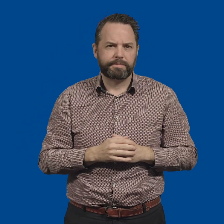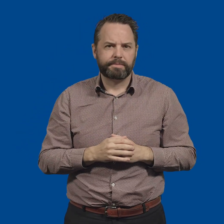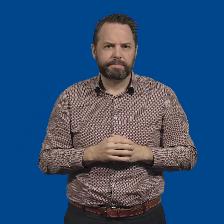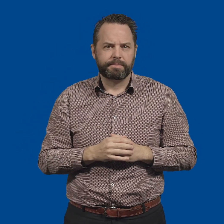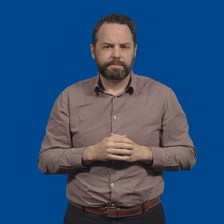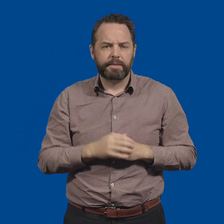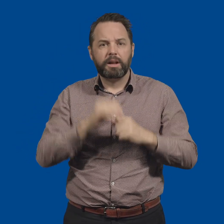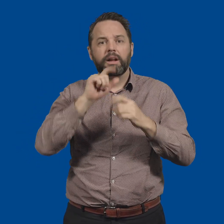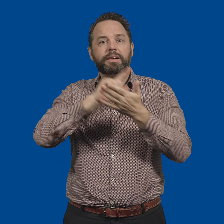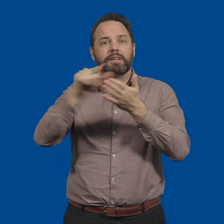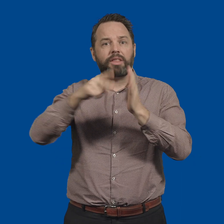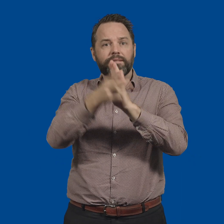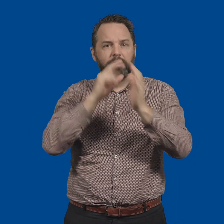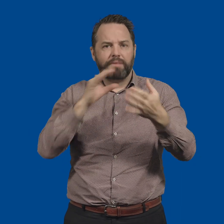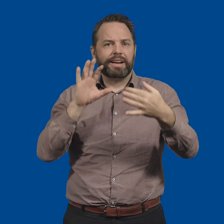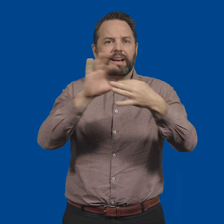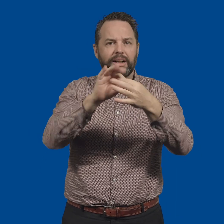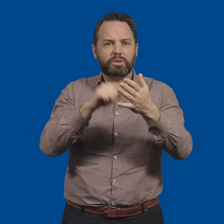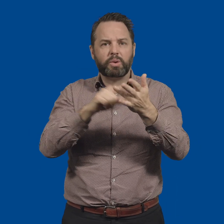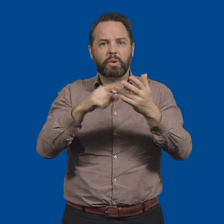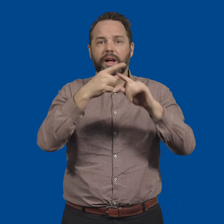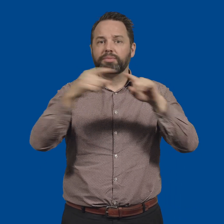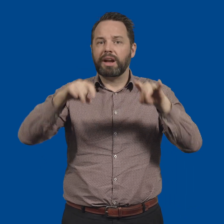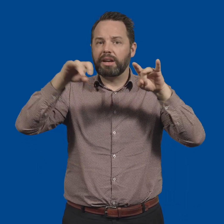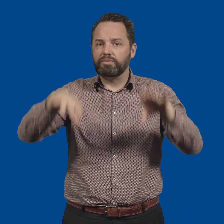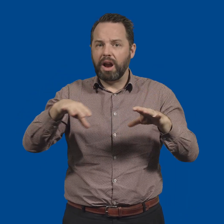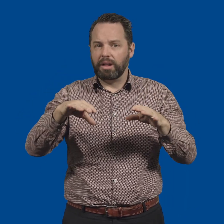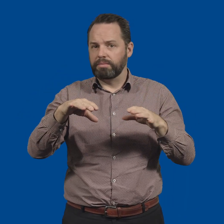A second video includes information about Expression Australia.